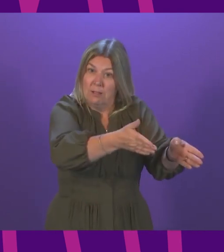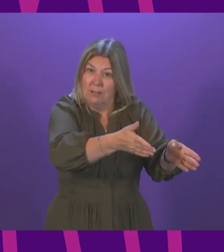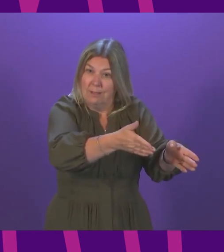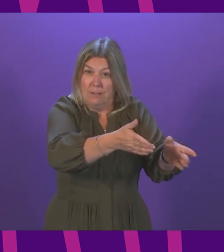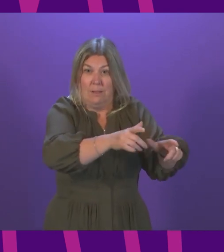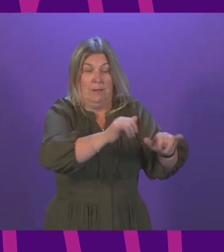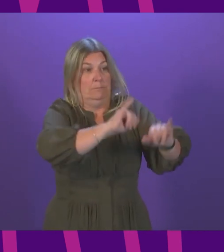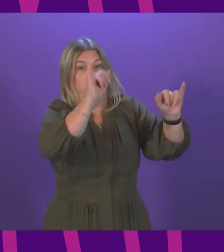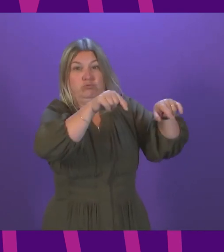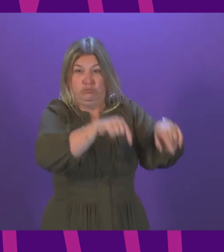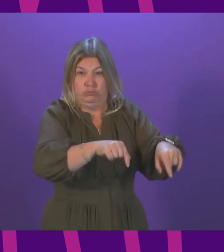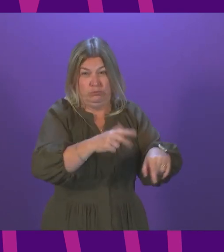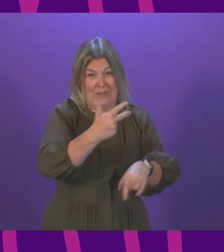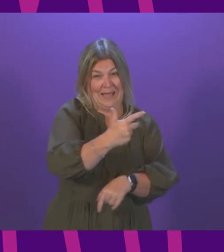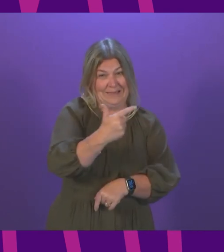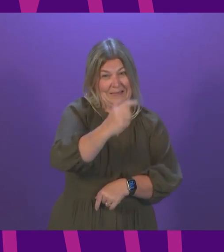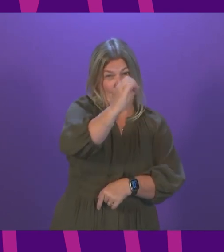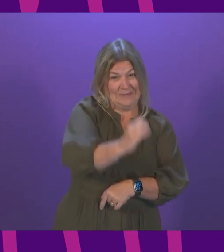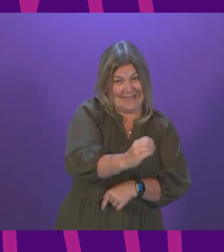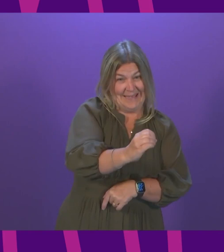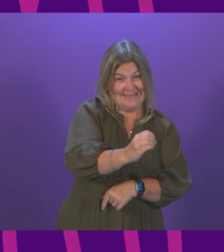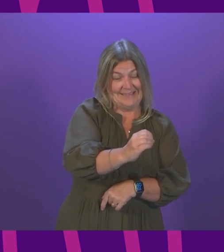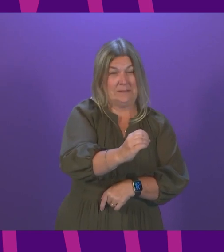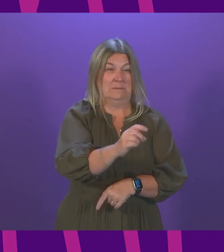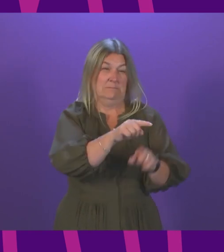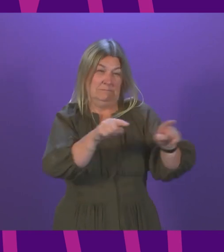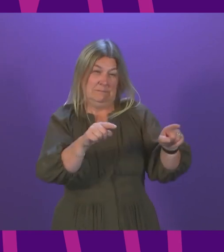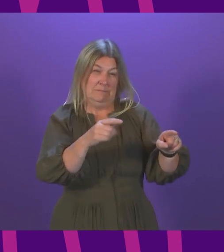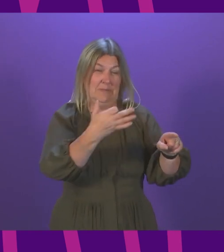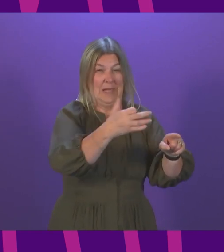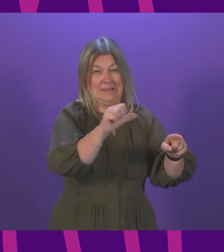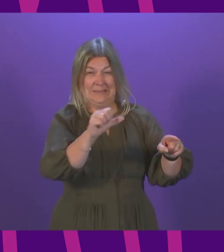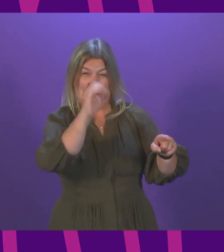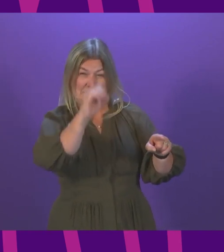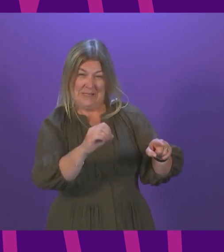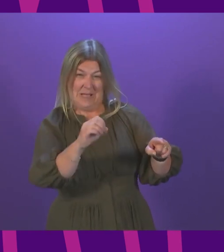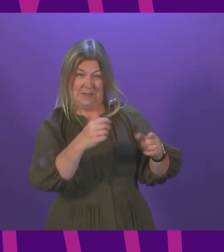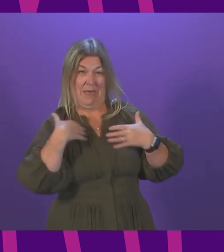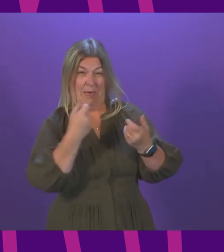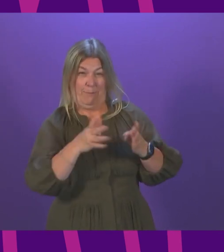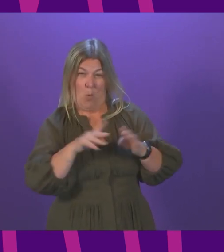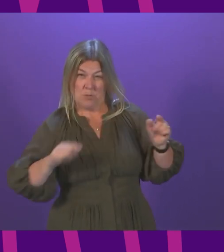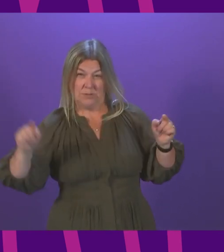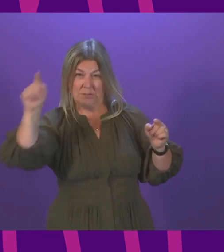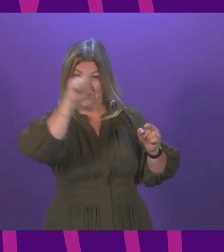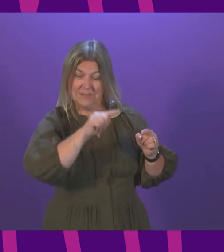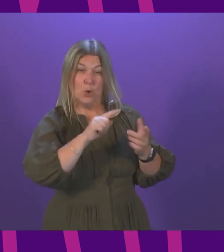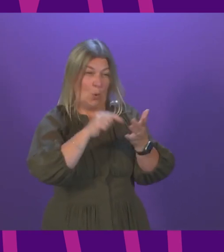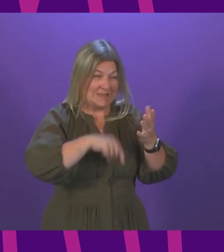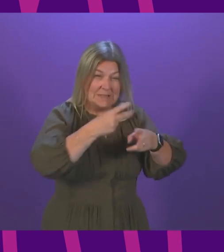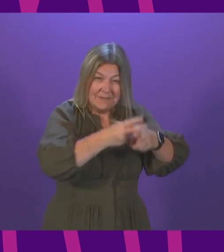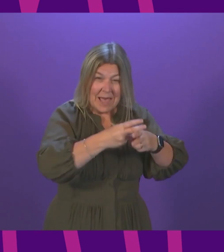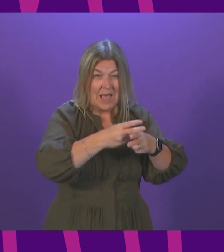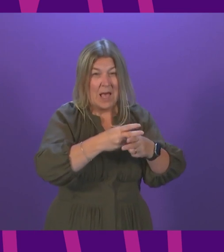for most boards already between 87% and 96%, and most mainland boards in excess of 100% for ICU occupancy,